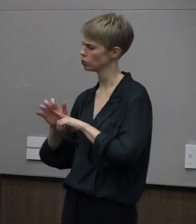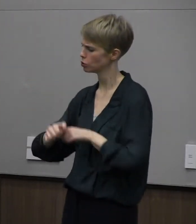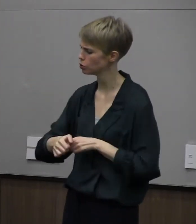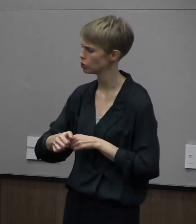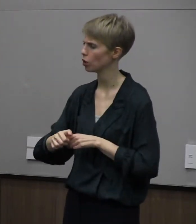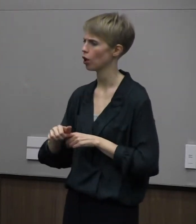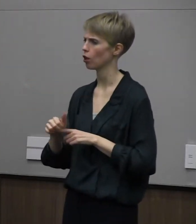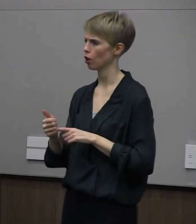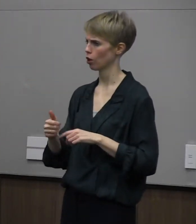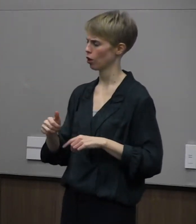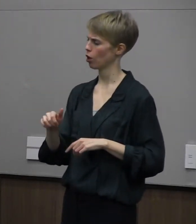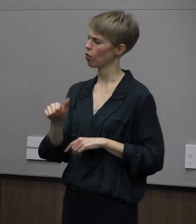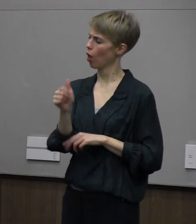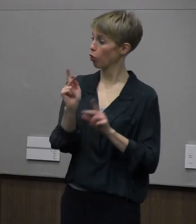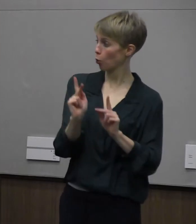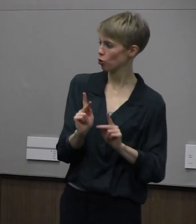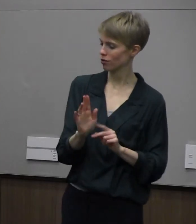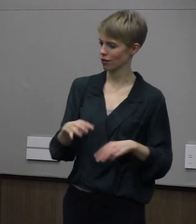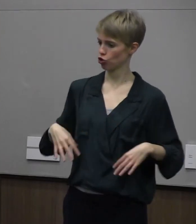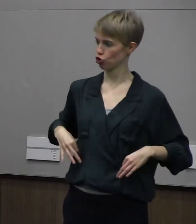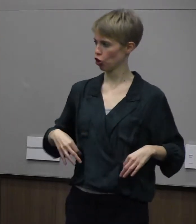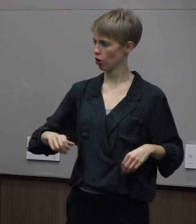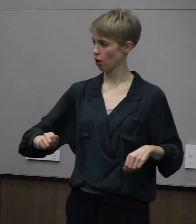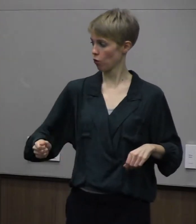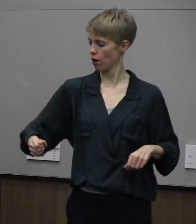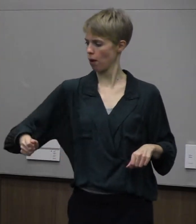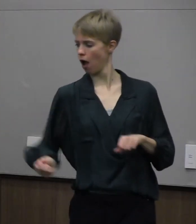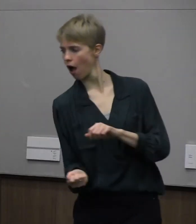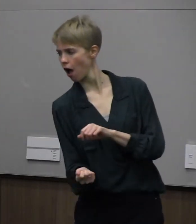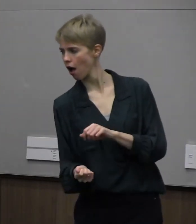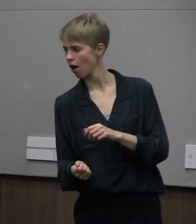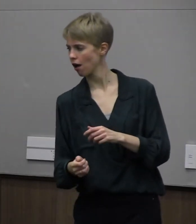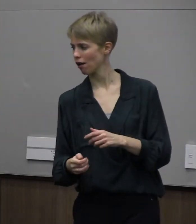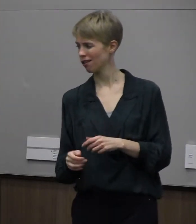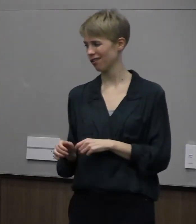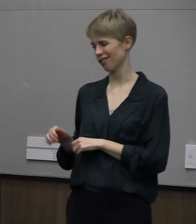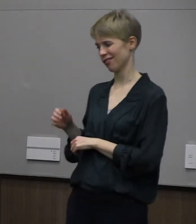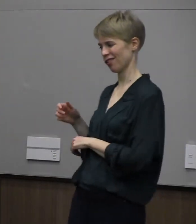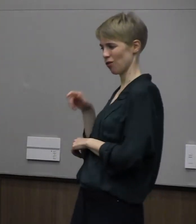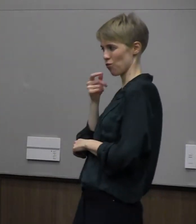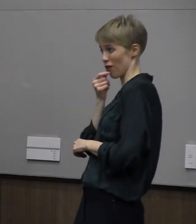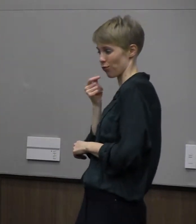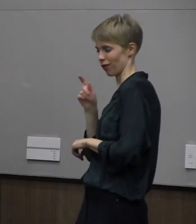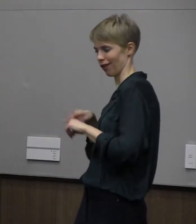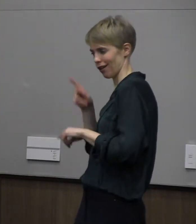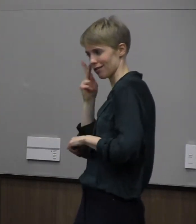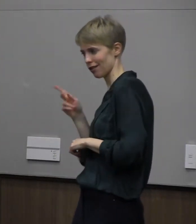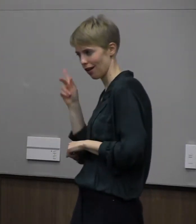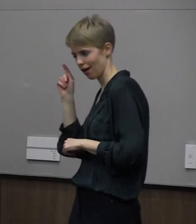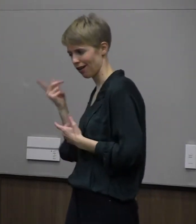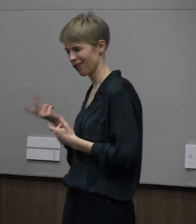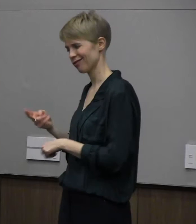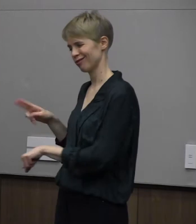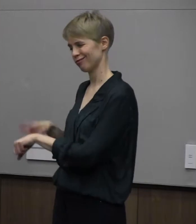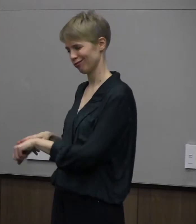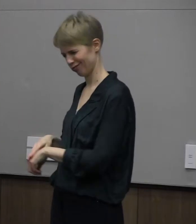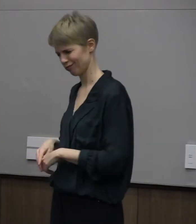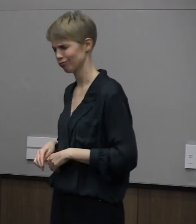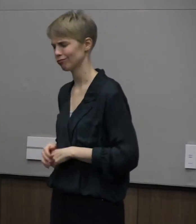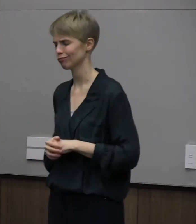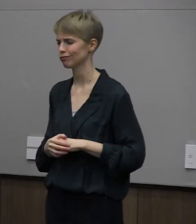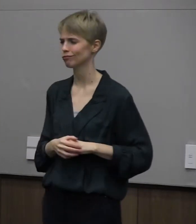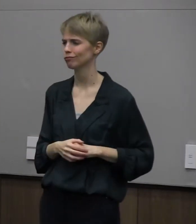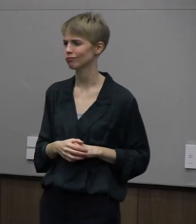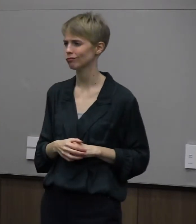the shirt or the opposing end by the shirt so the officials couldn't see it. It's okay, kid, the coach said. Everybody does it.